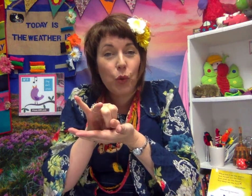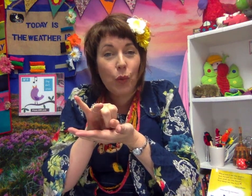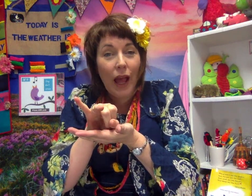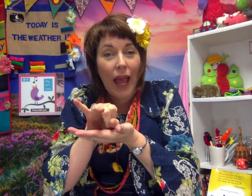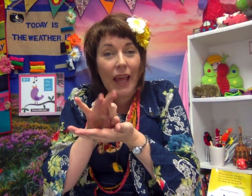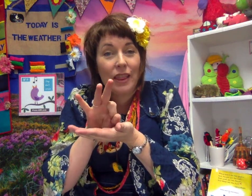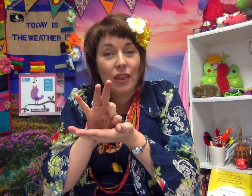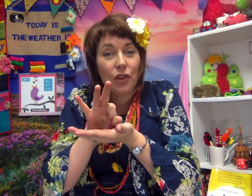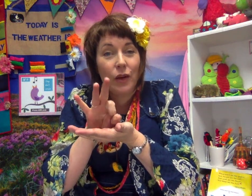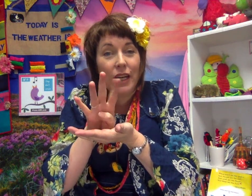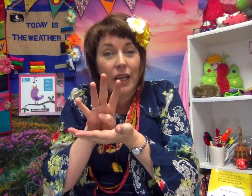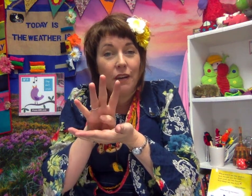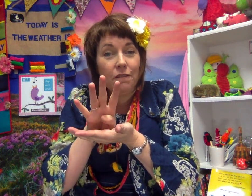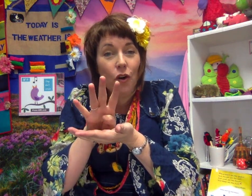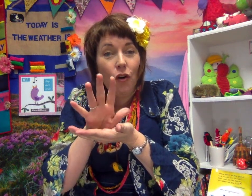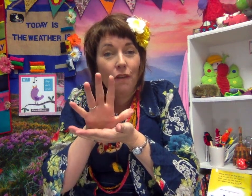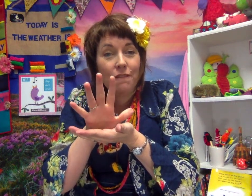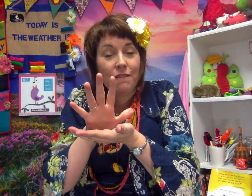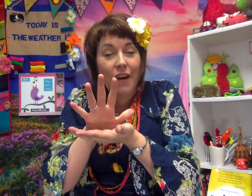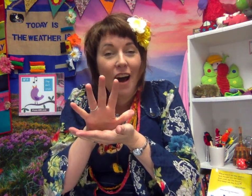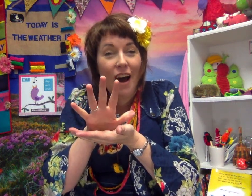and 3 4 5.